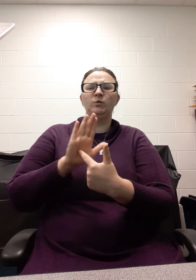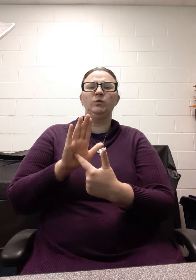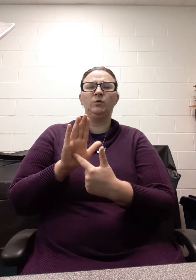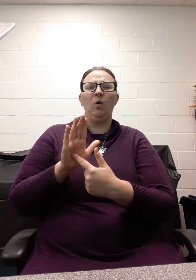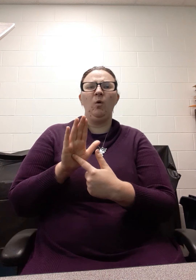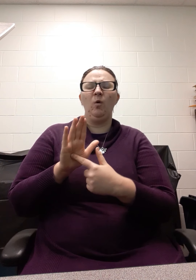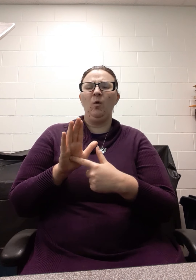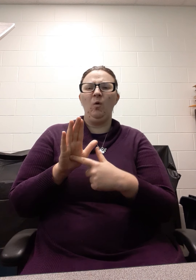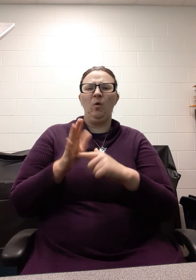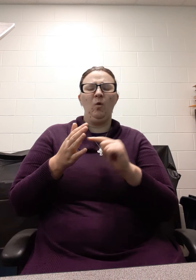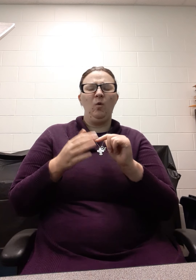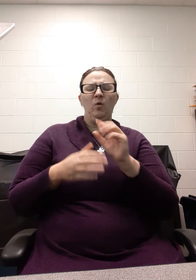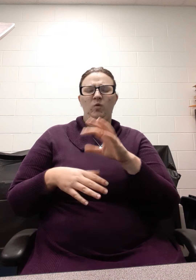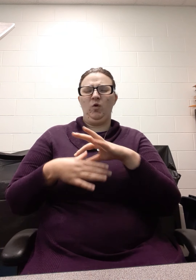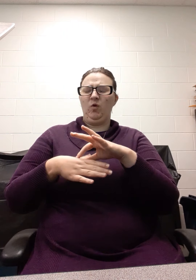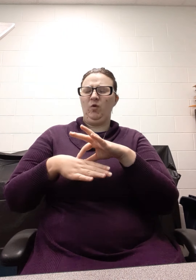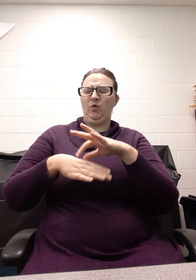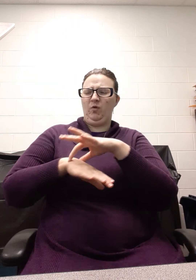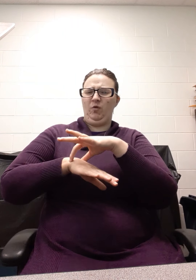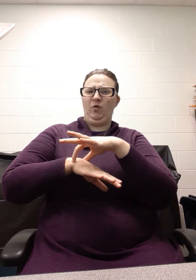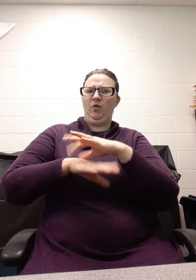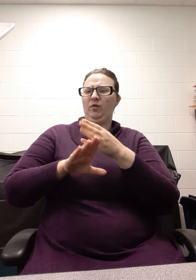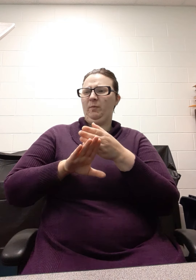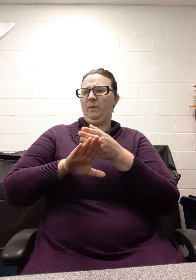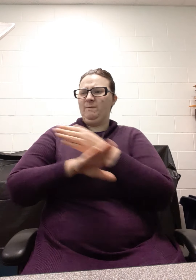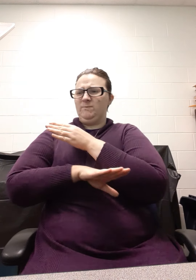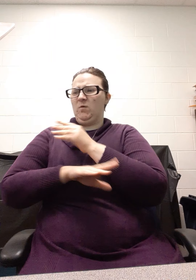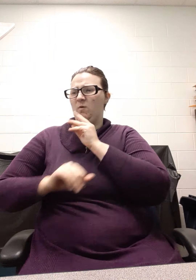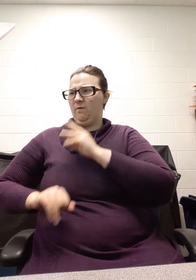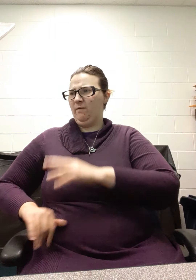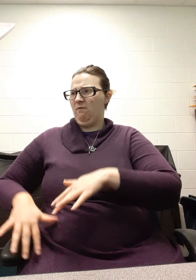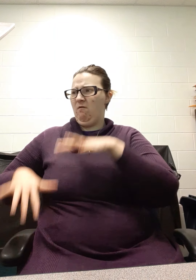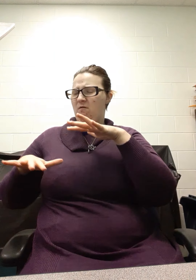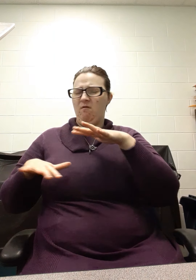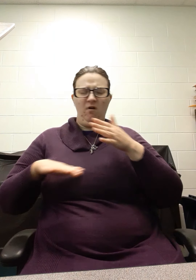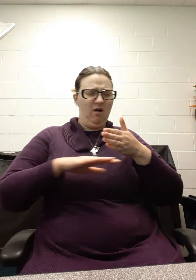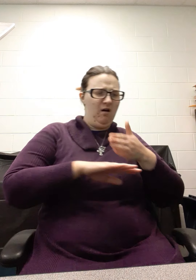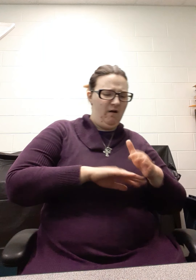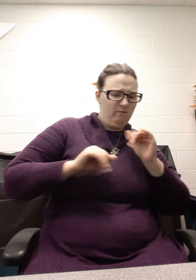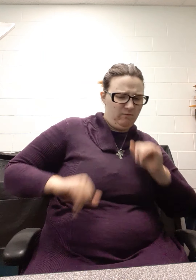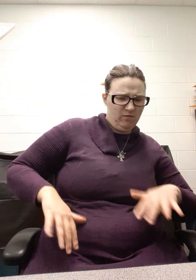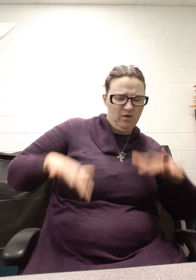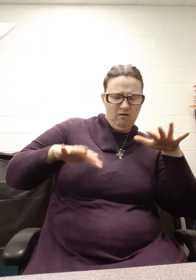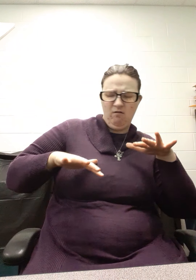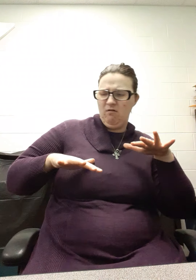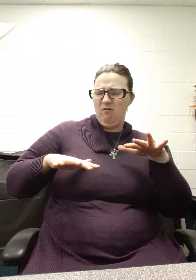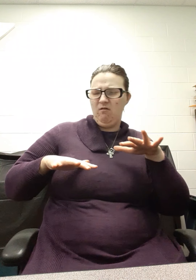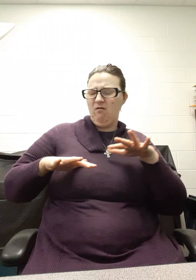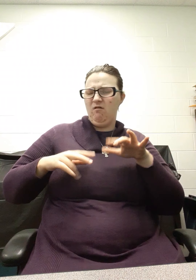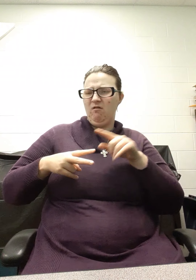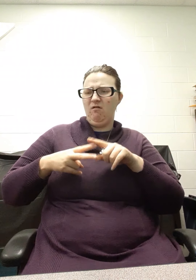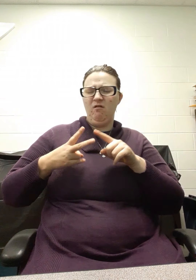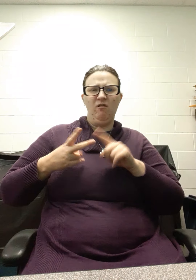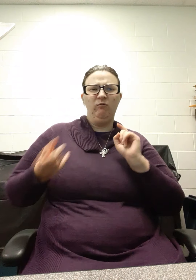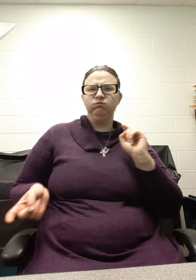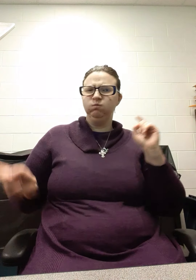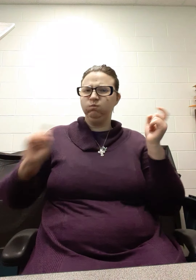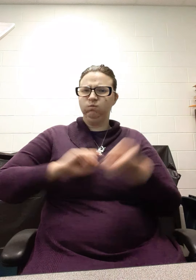what the earth would have looked like before and after the flood, how dramatically the earth was changed by the flood. There's an exhibit on